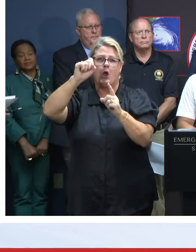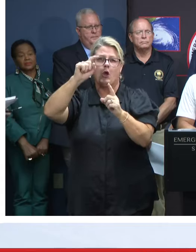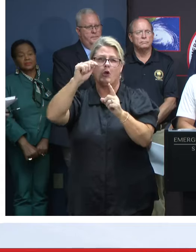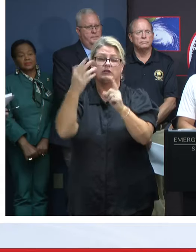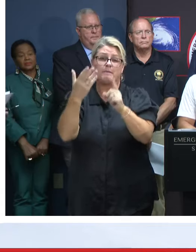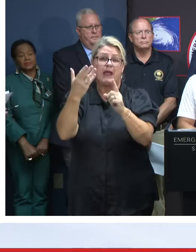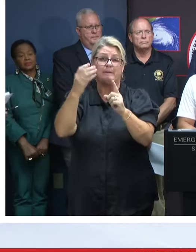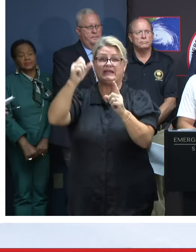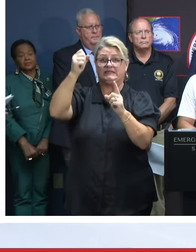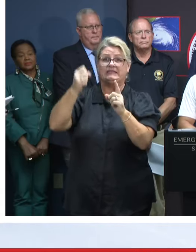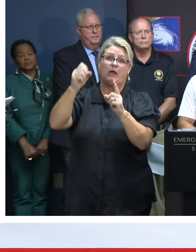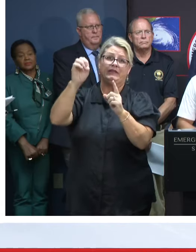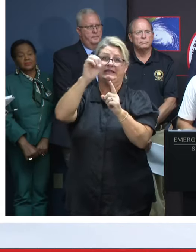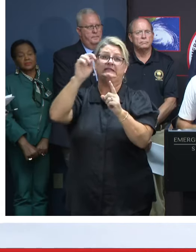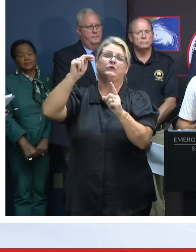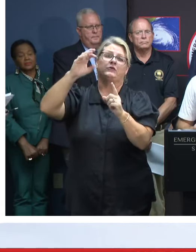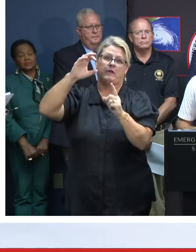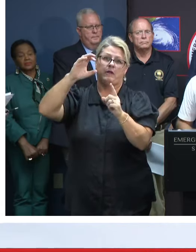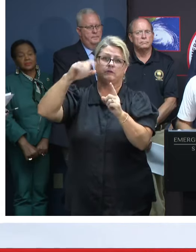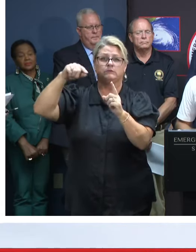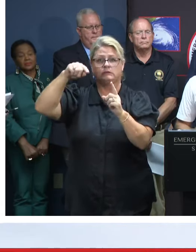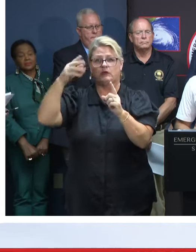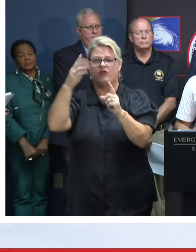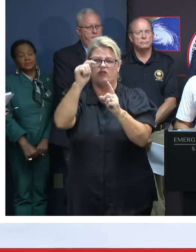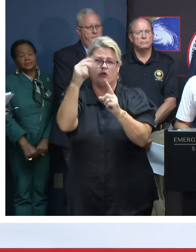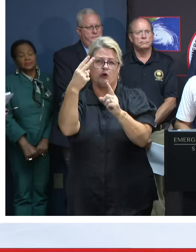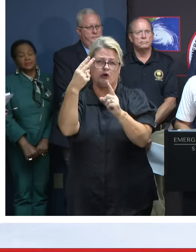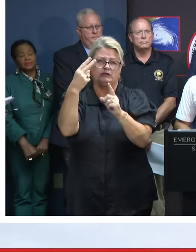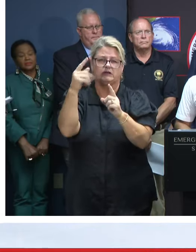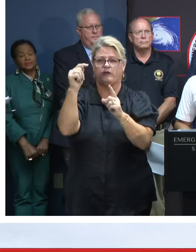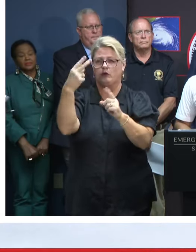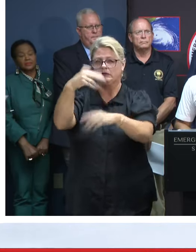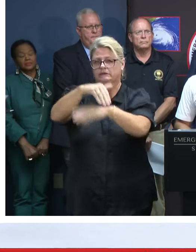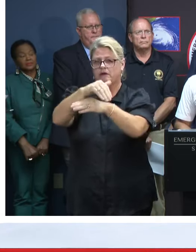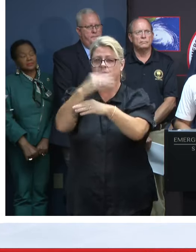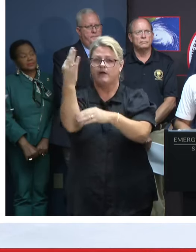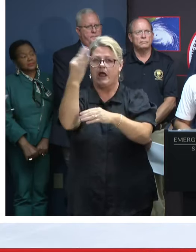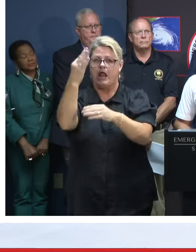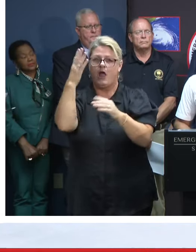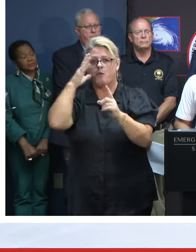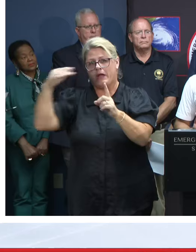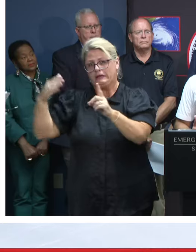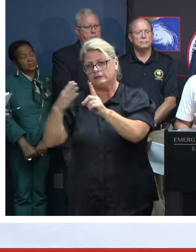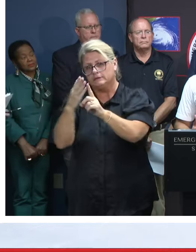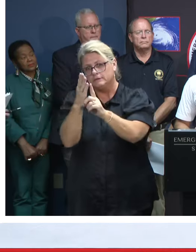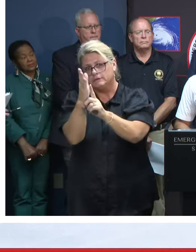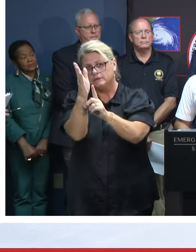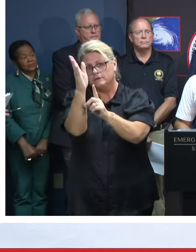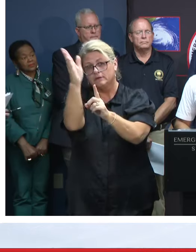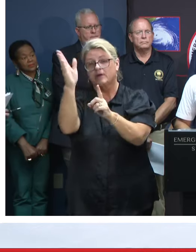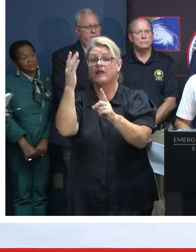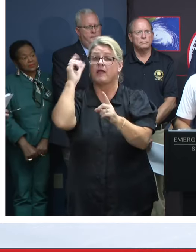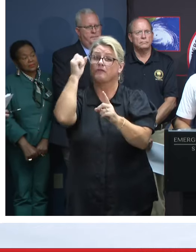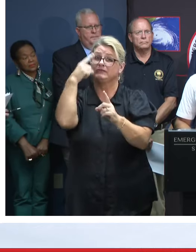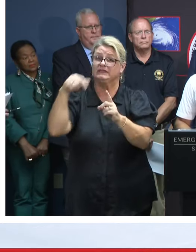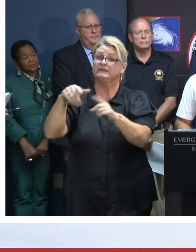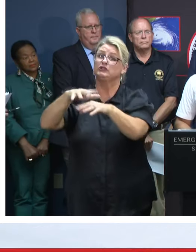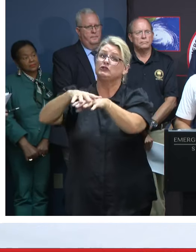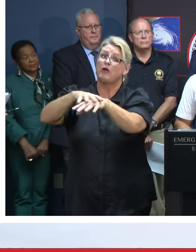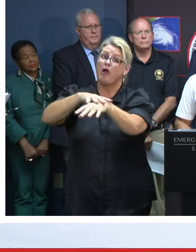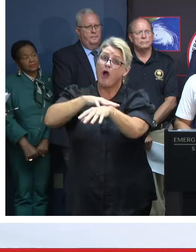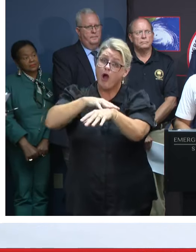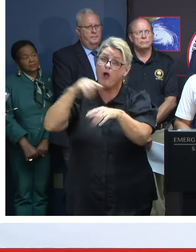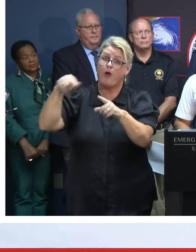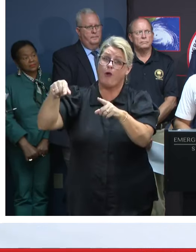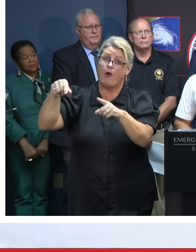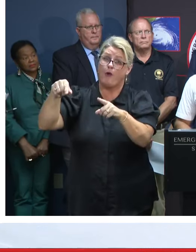southeast North Carolina coast late Thursday, Thursday night into Friday. So given the slow movement of Debbie off the South